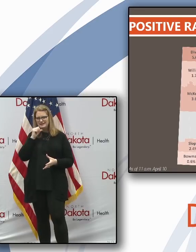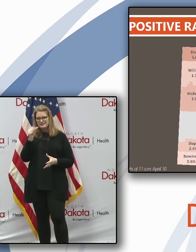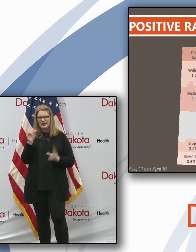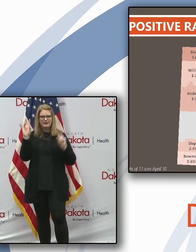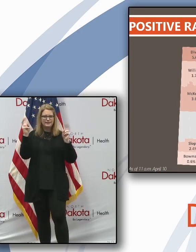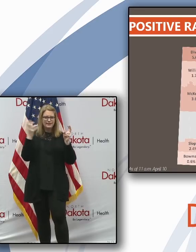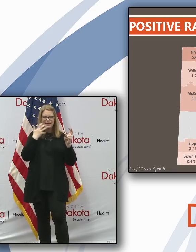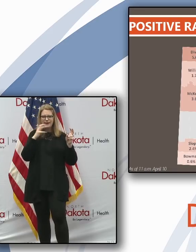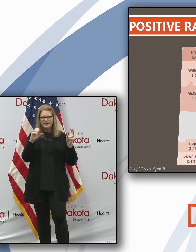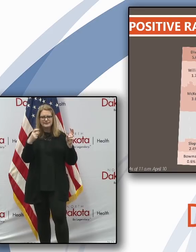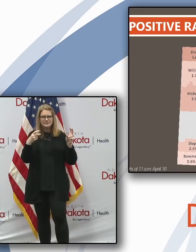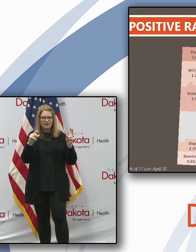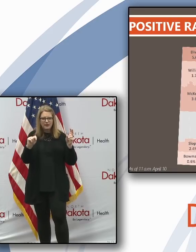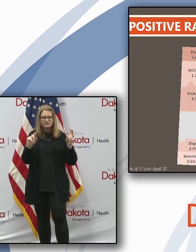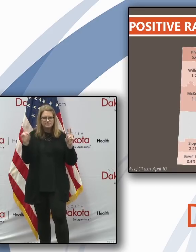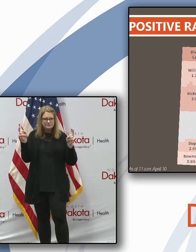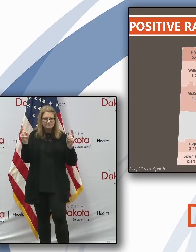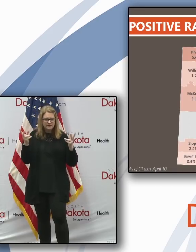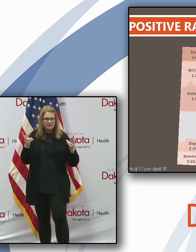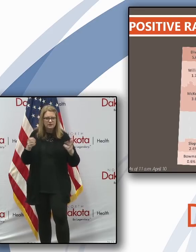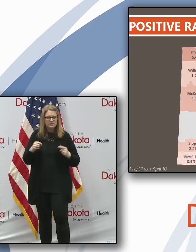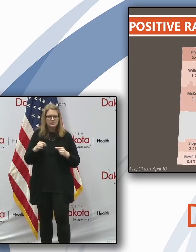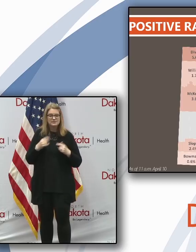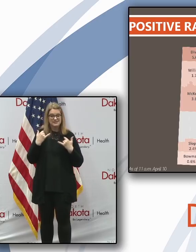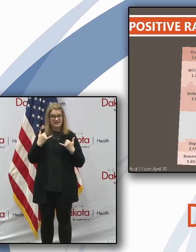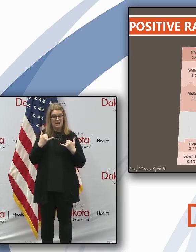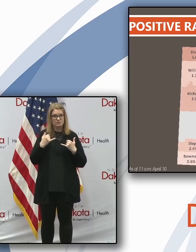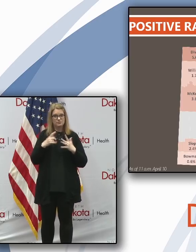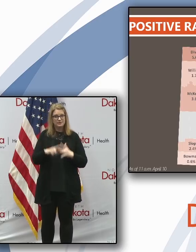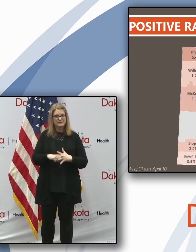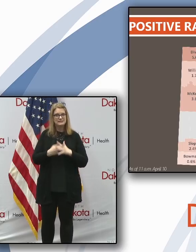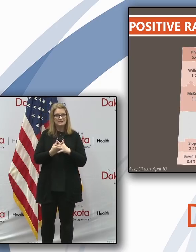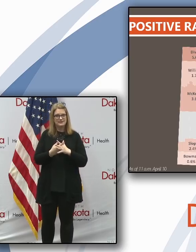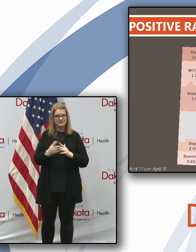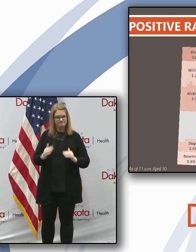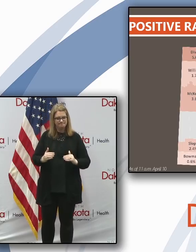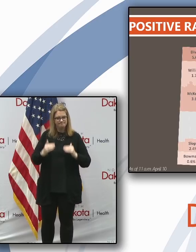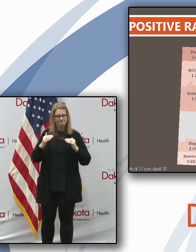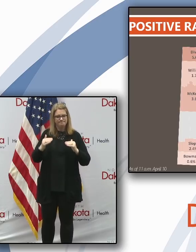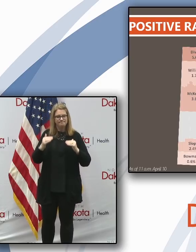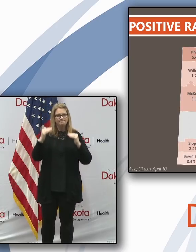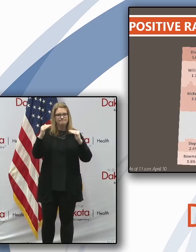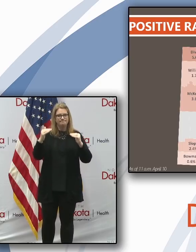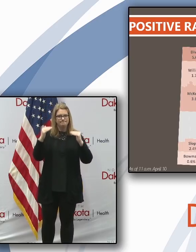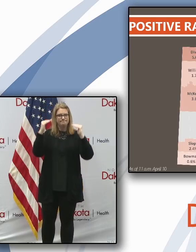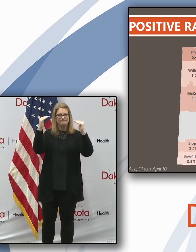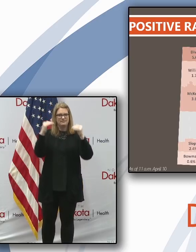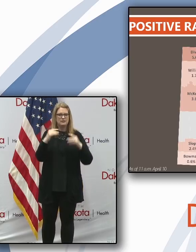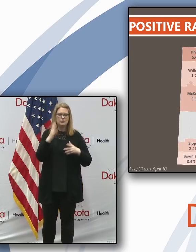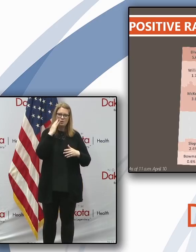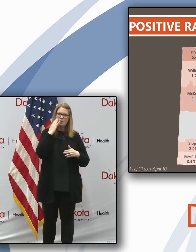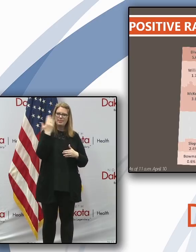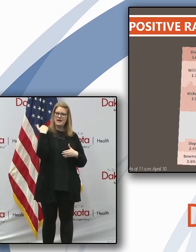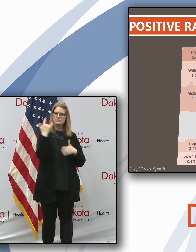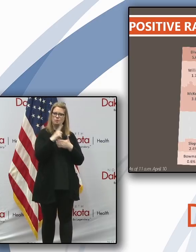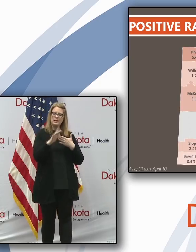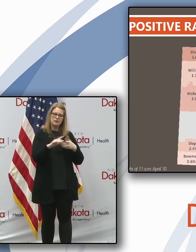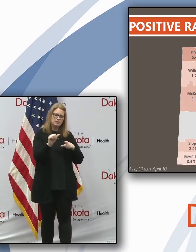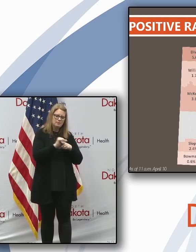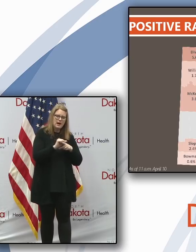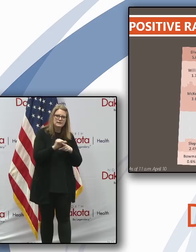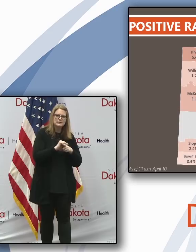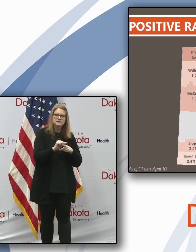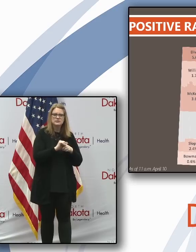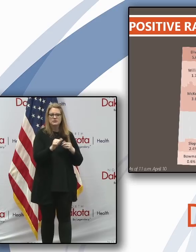counties. And we are, again, as we dial up our capability, which we practiced last weekend in terms of being able to do